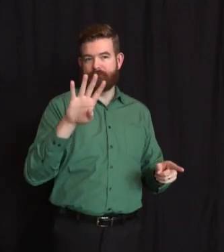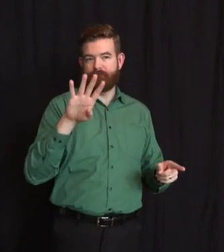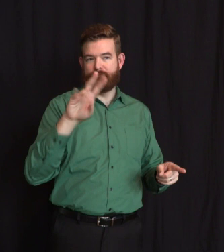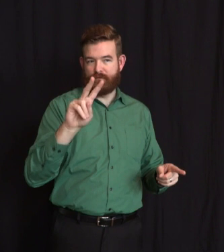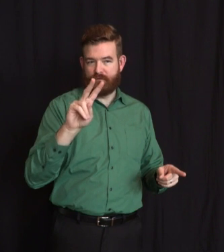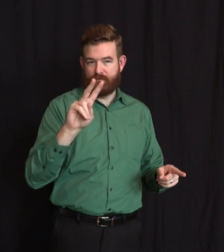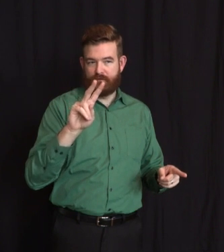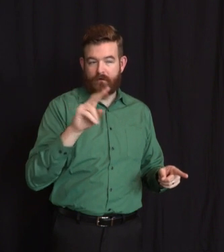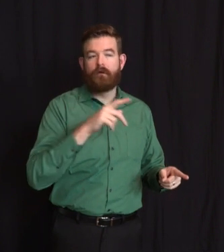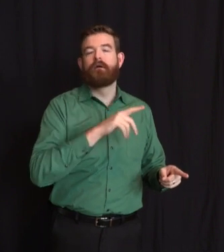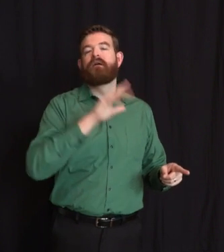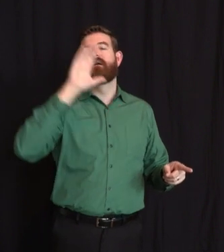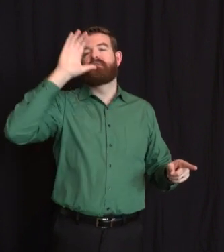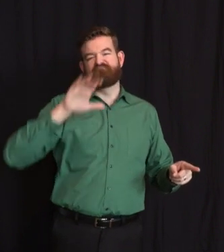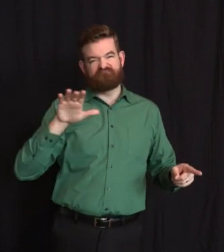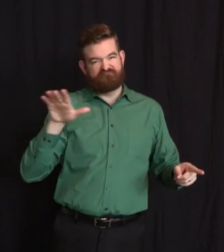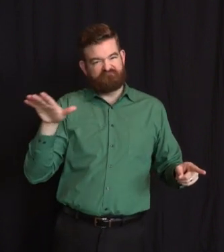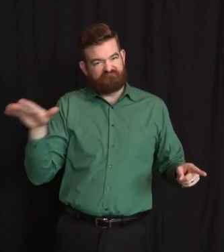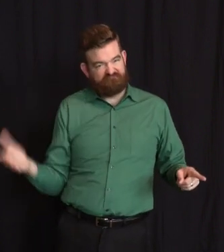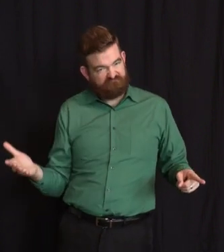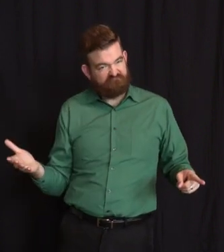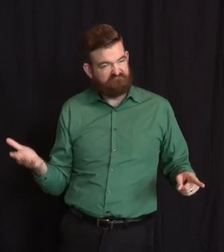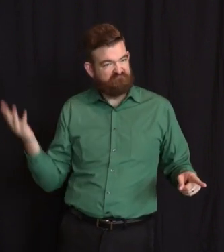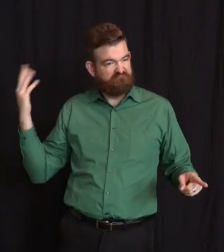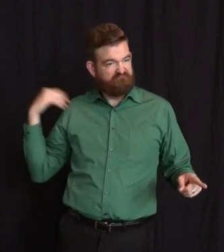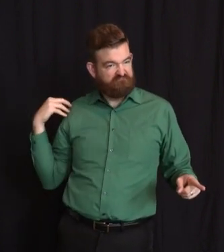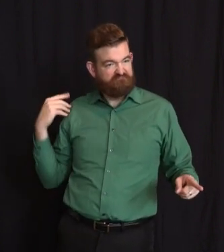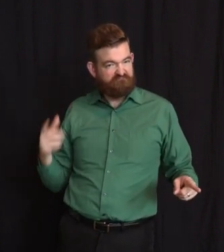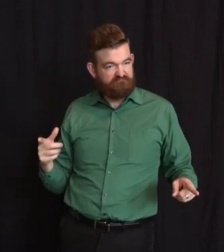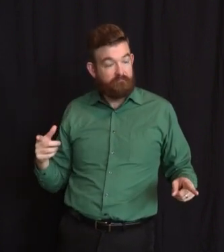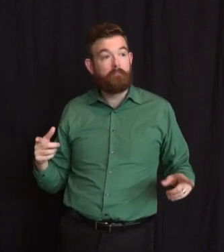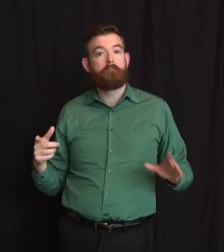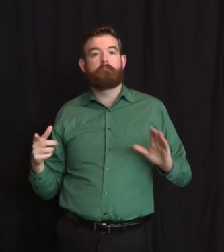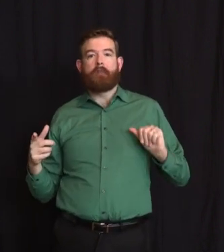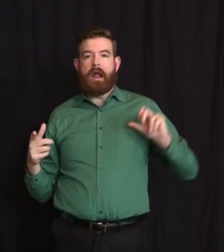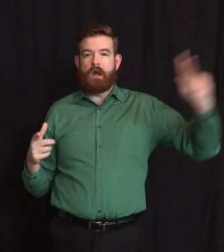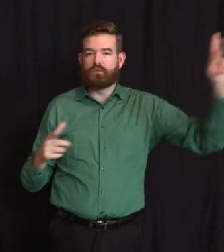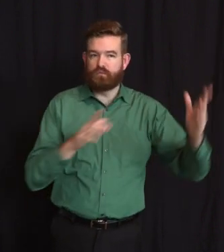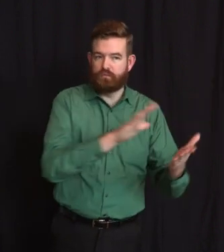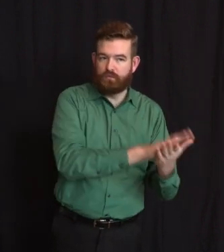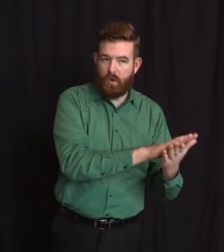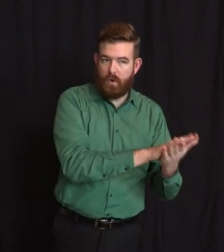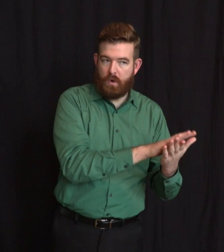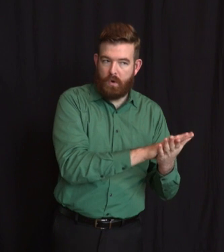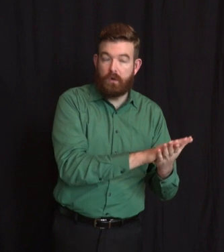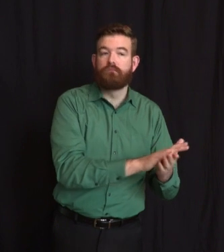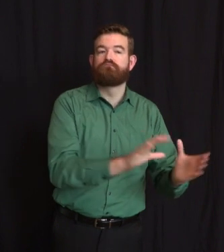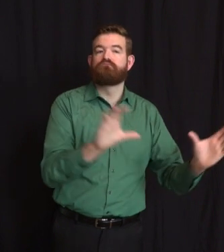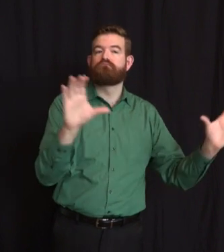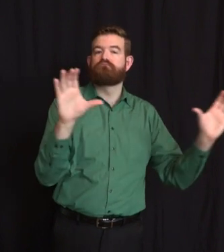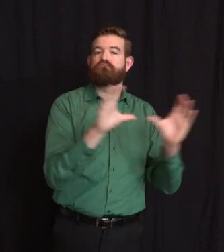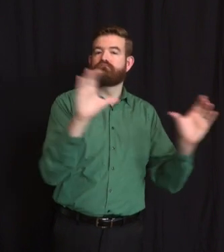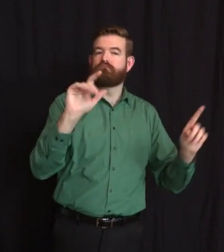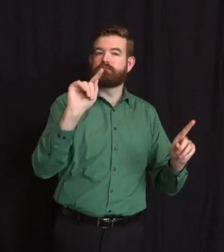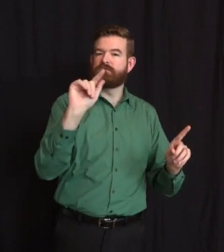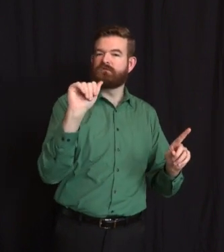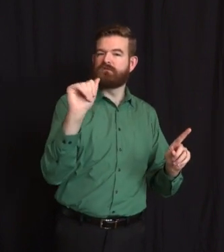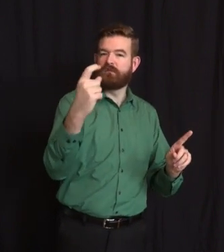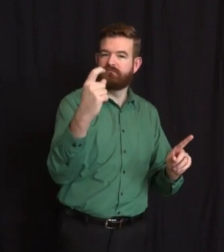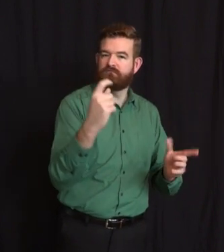collector and worked for the borough of Wallington for 10 years, and then as tax collector, chief financial officer, and